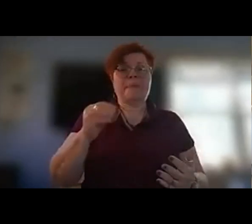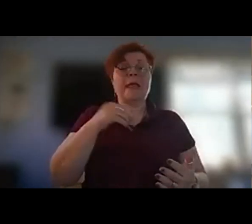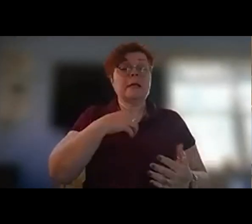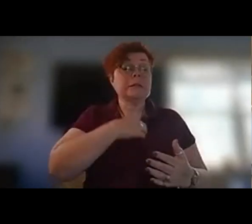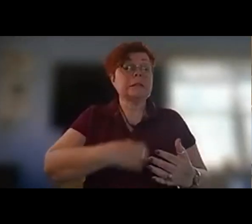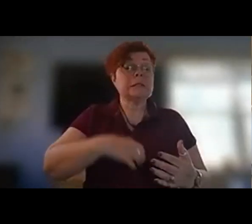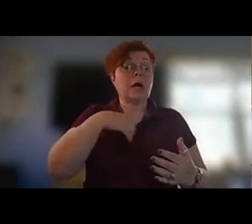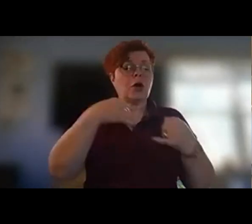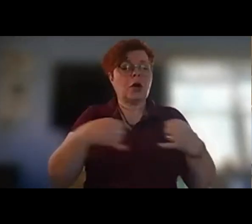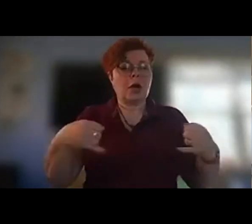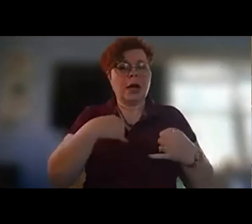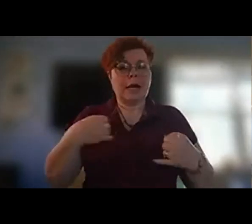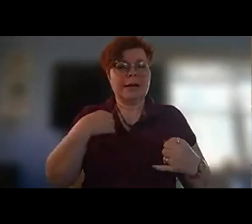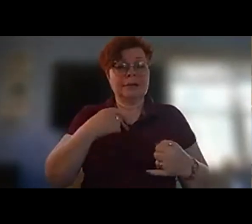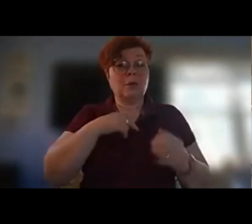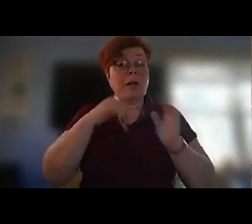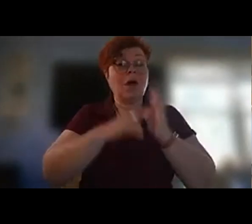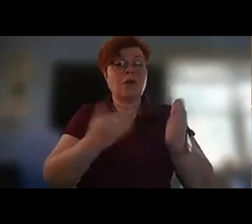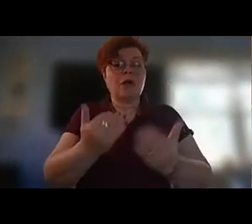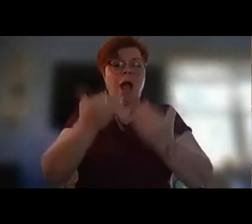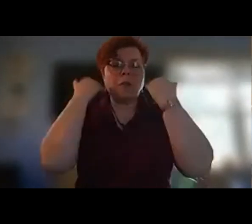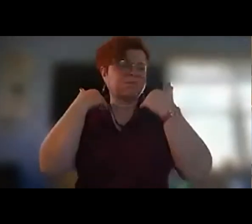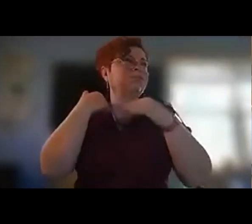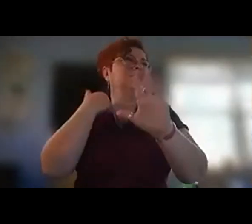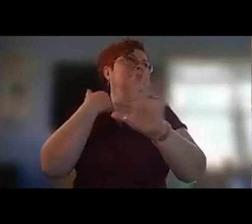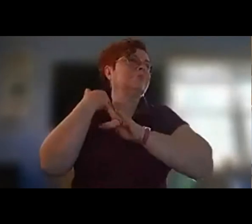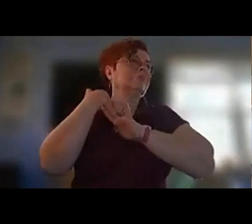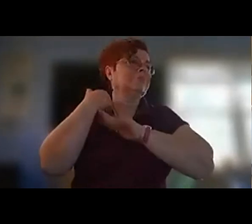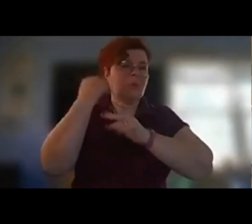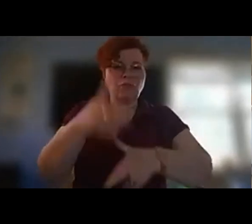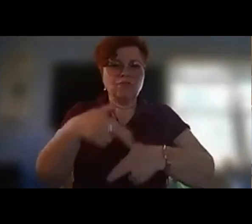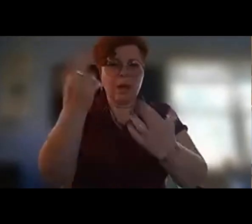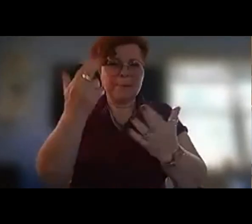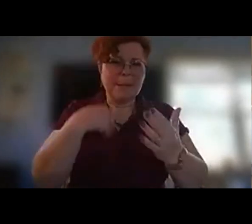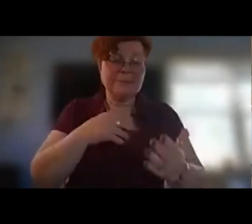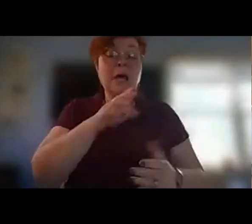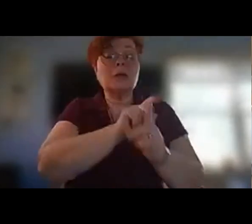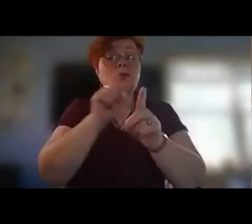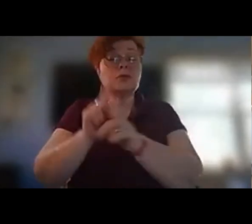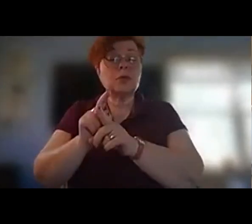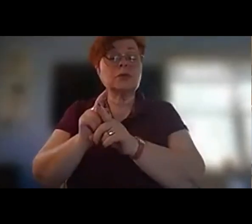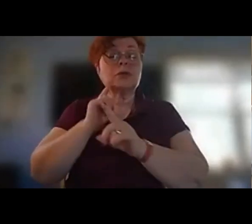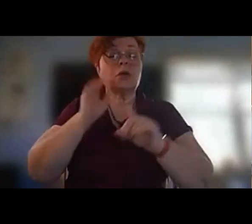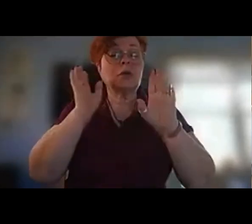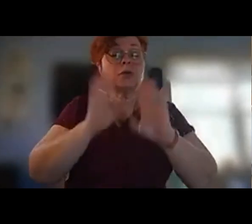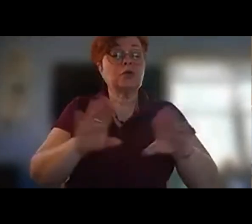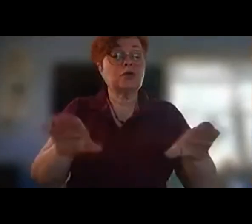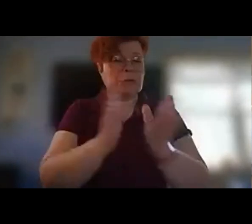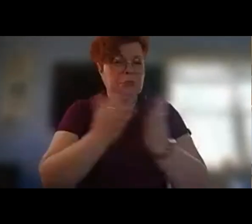devoured it when i read it so i highly recommend it and she also has children's books out um she is for